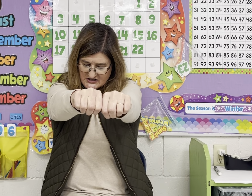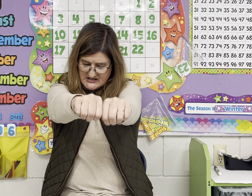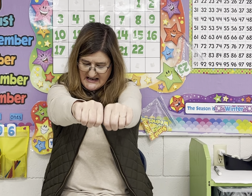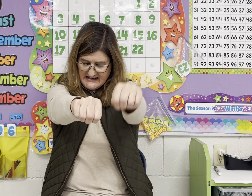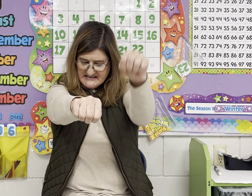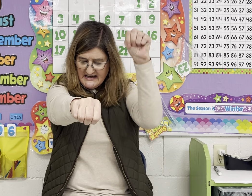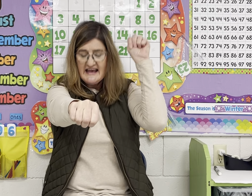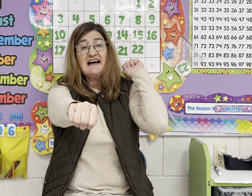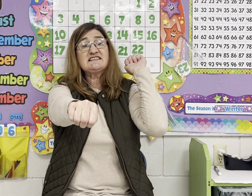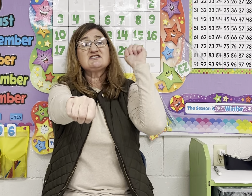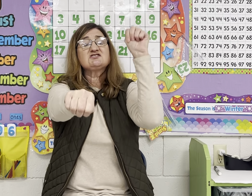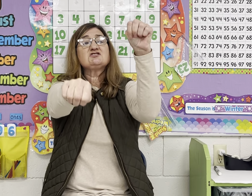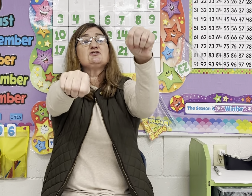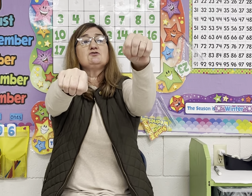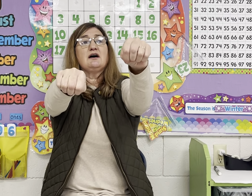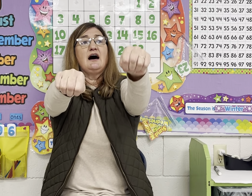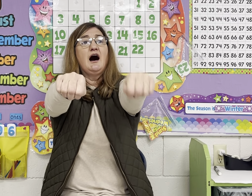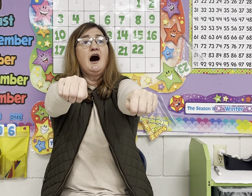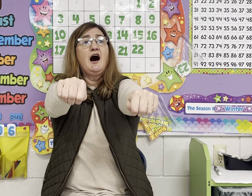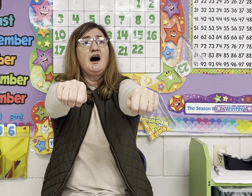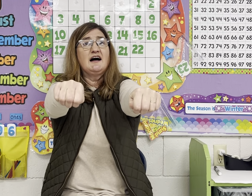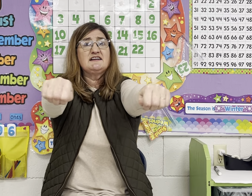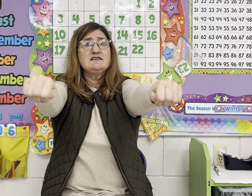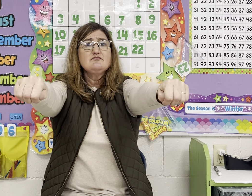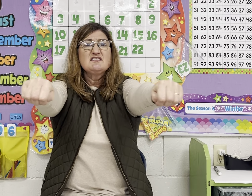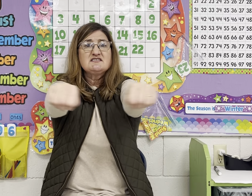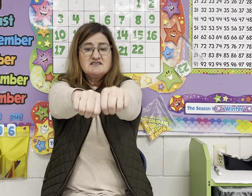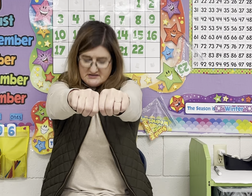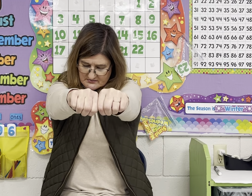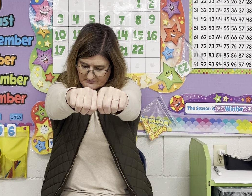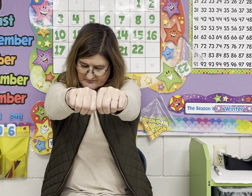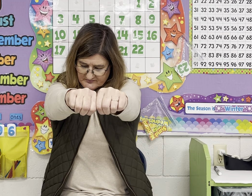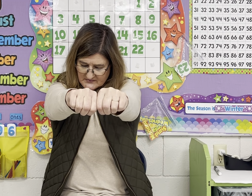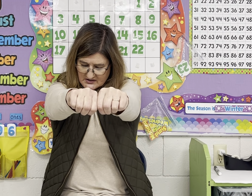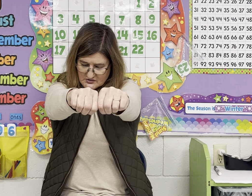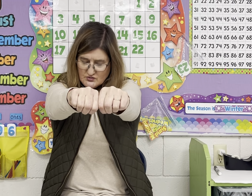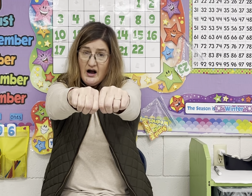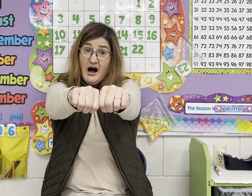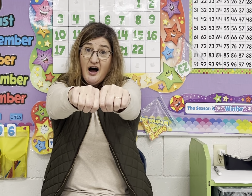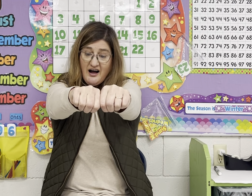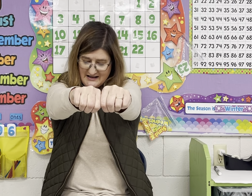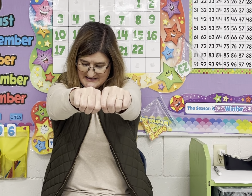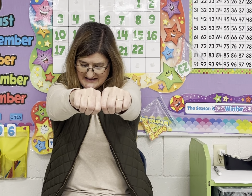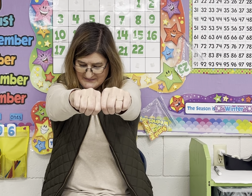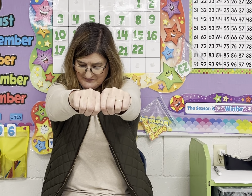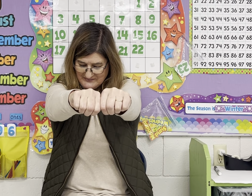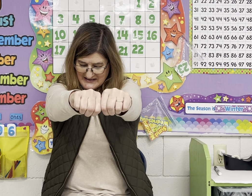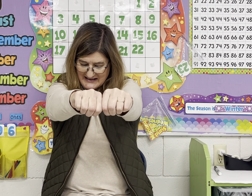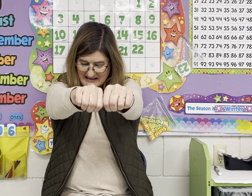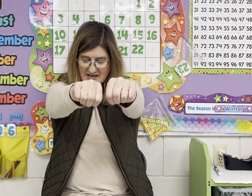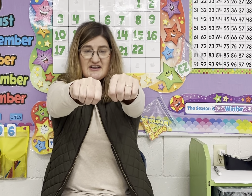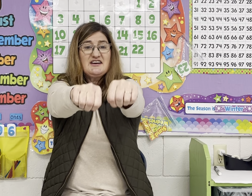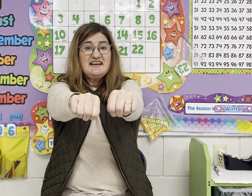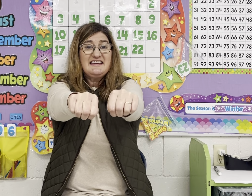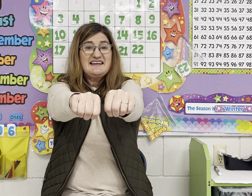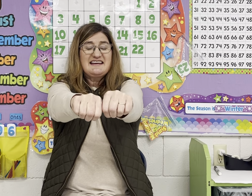Change S to on. Drawn. Creak.